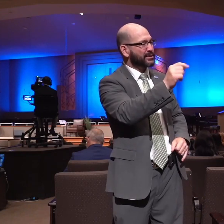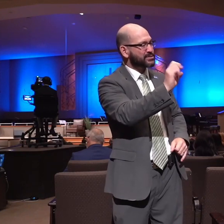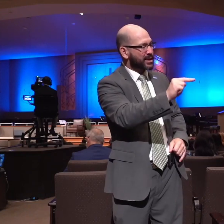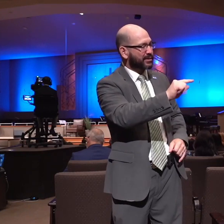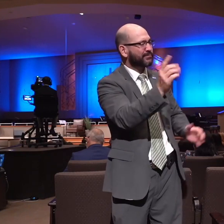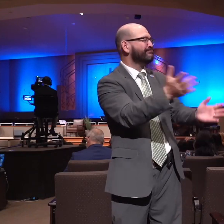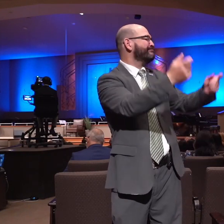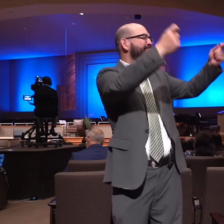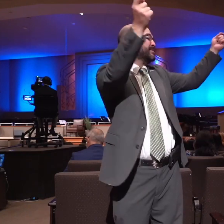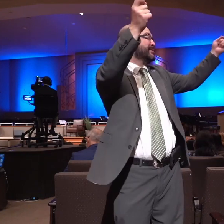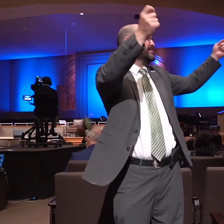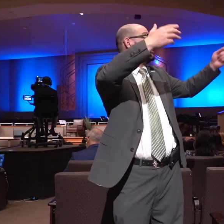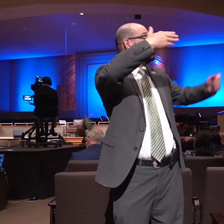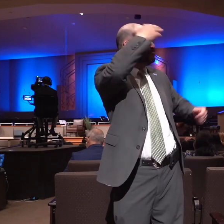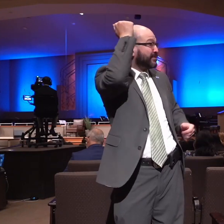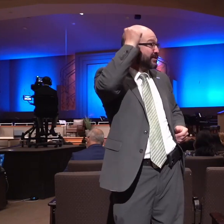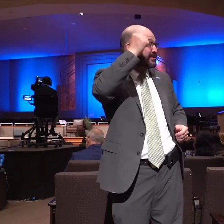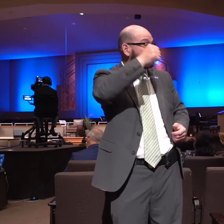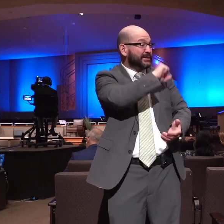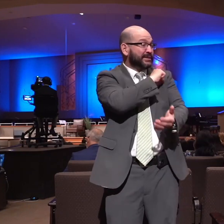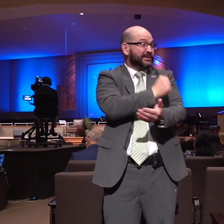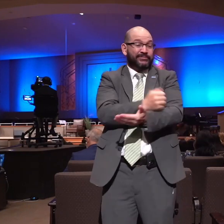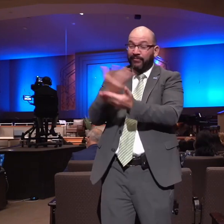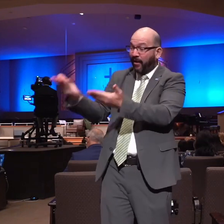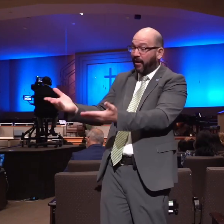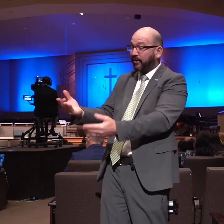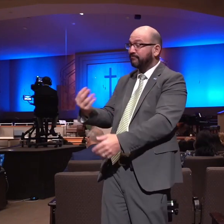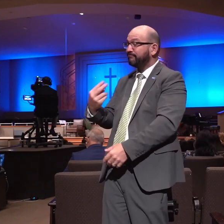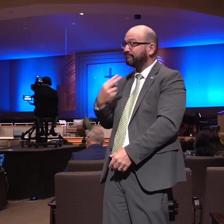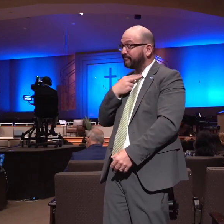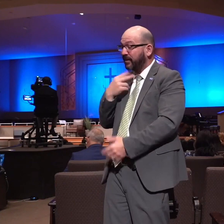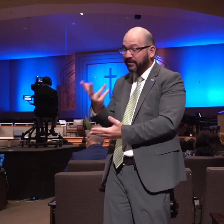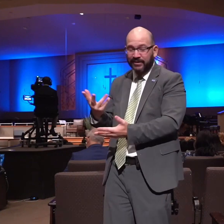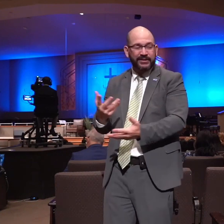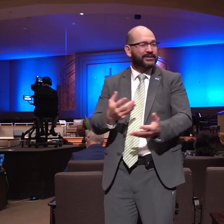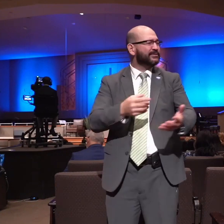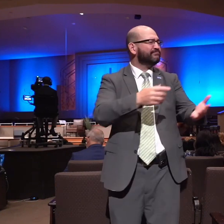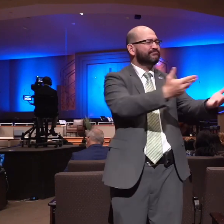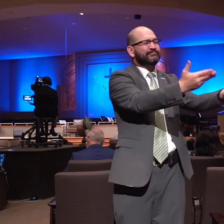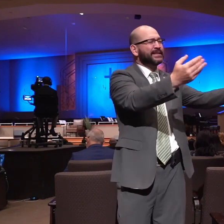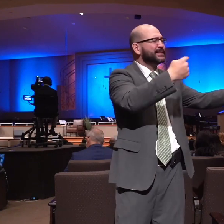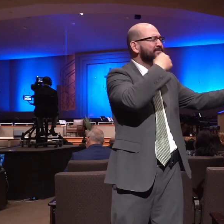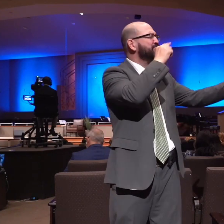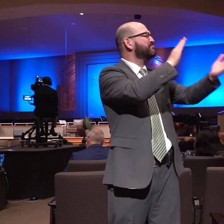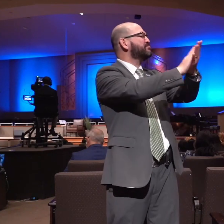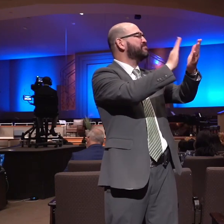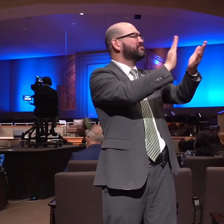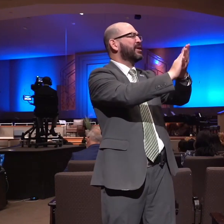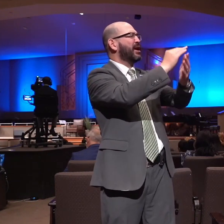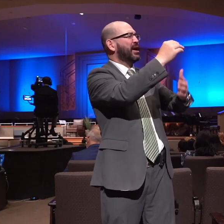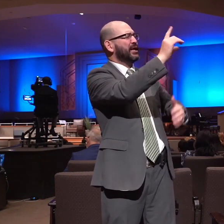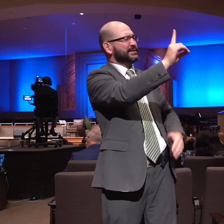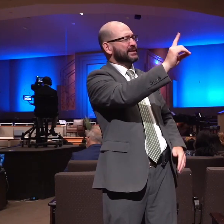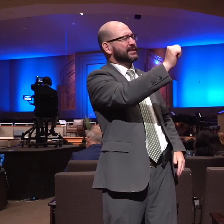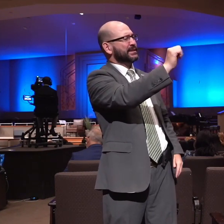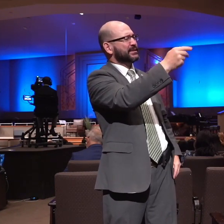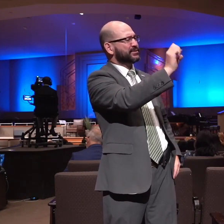hand and when the people saw him they praised their god for they said our god has delivered into our hands our enemy and the